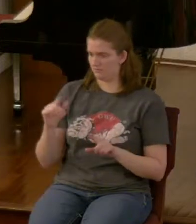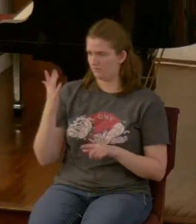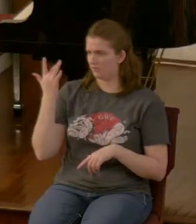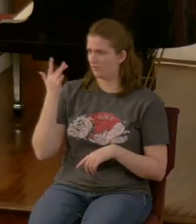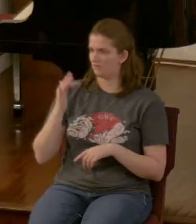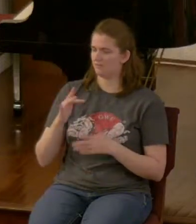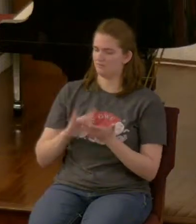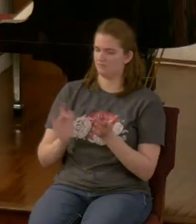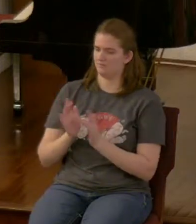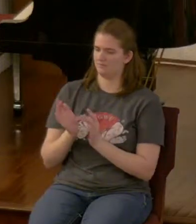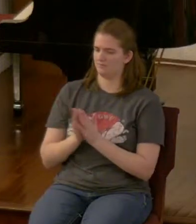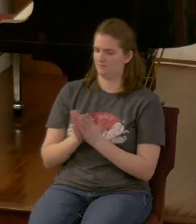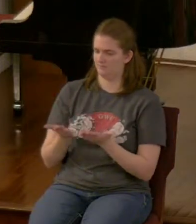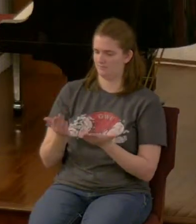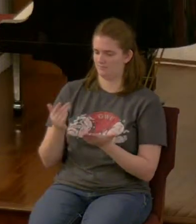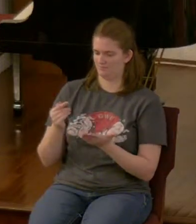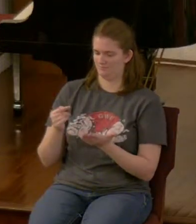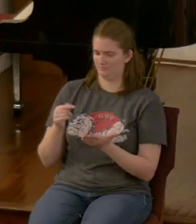says